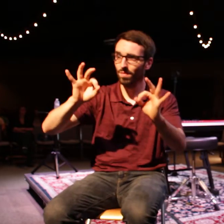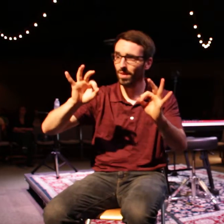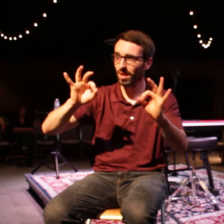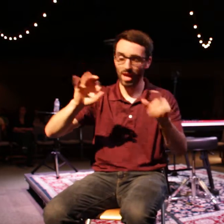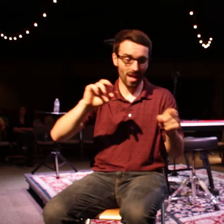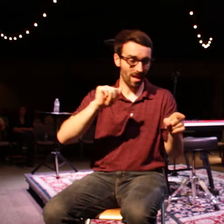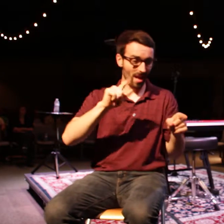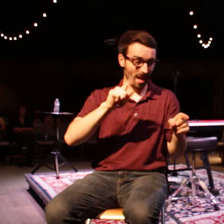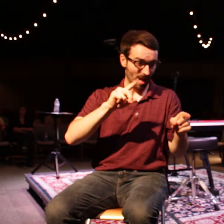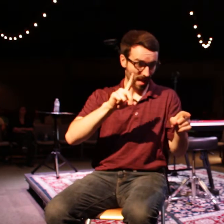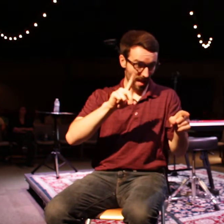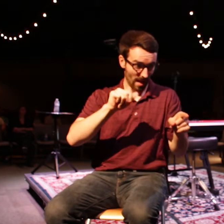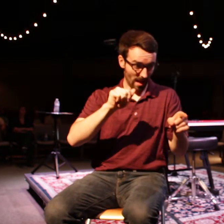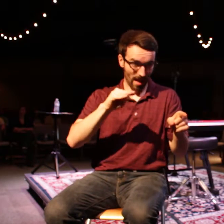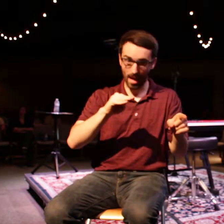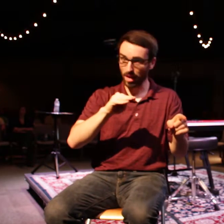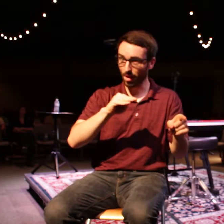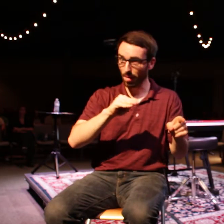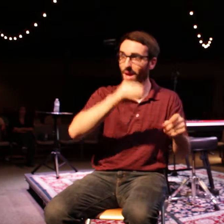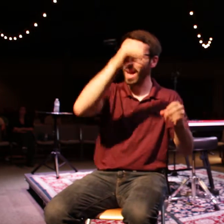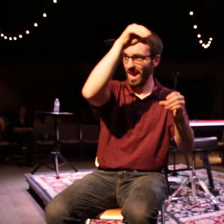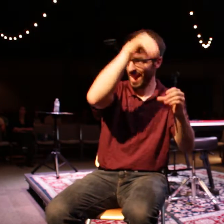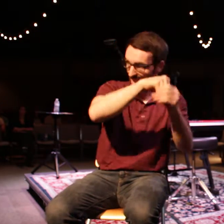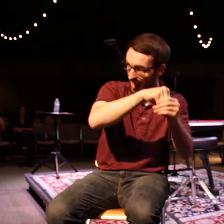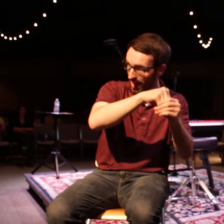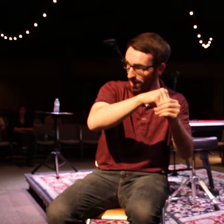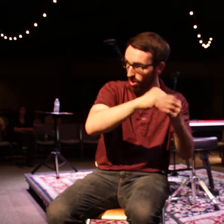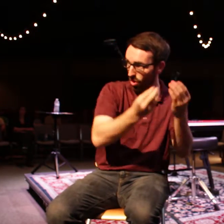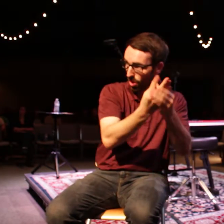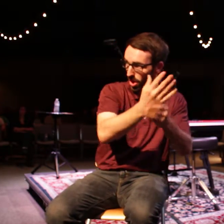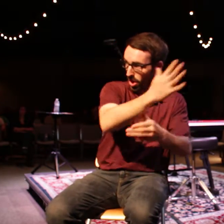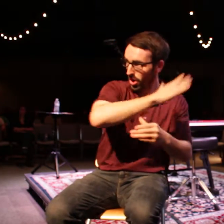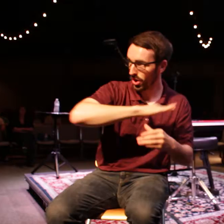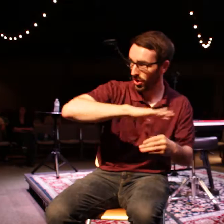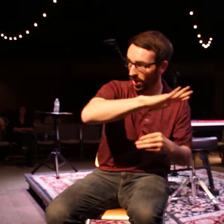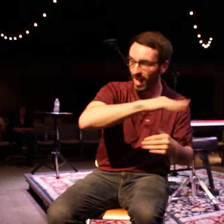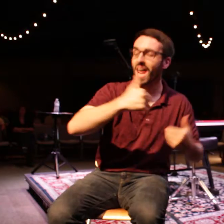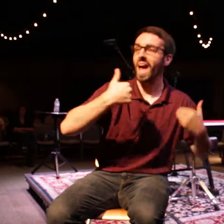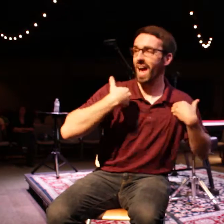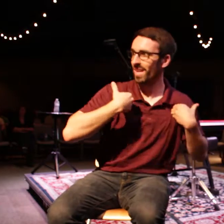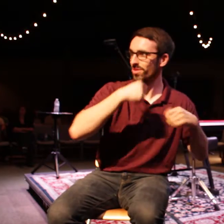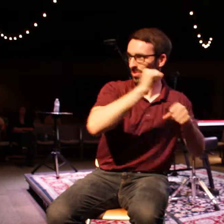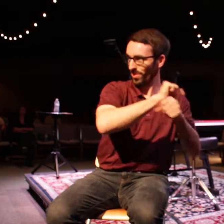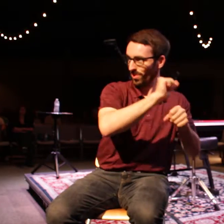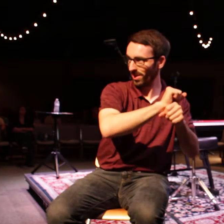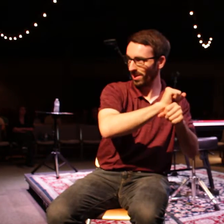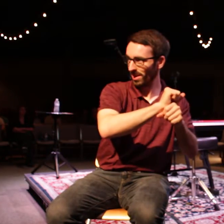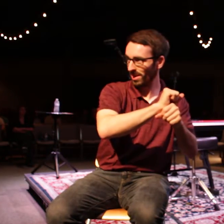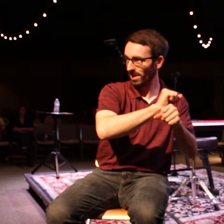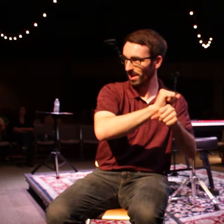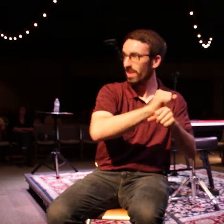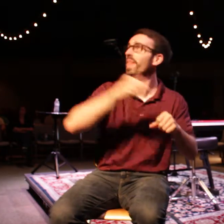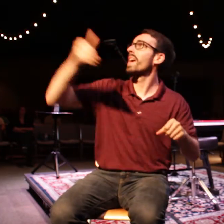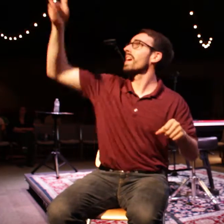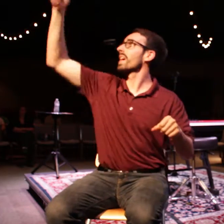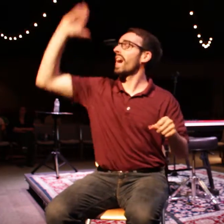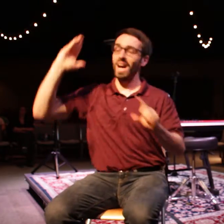in the garden. So, in Genesis 2.15, it says, God created man, placed him in the garden, and gave him work to take care of it.